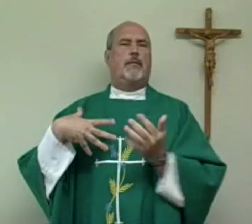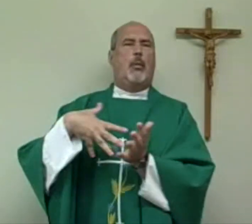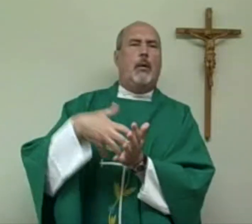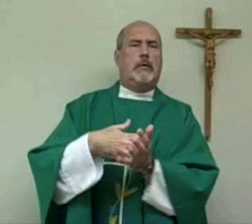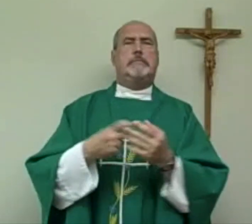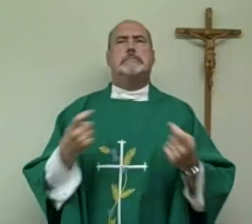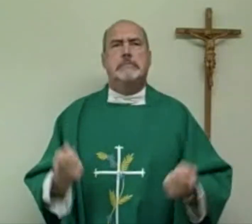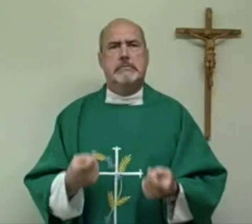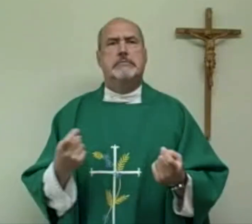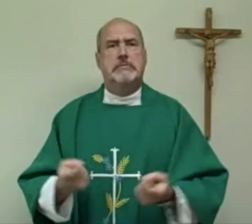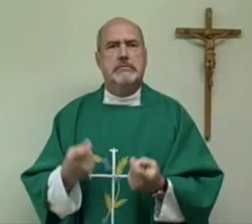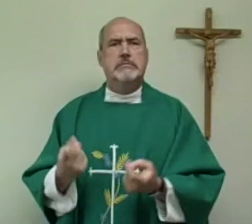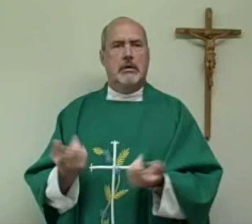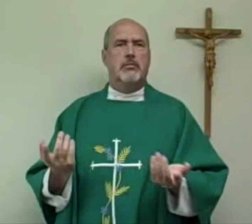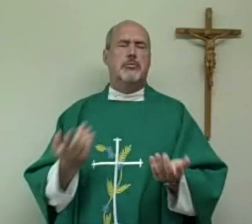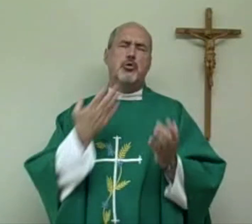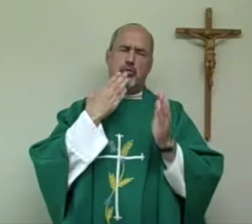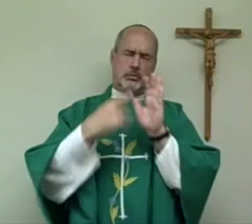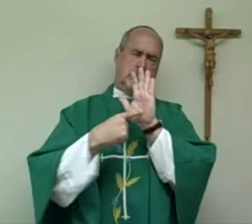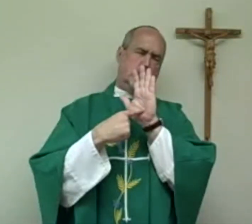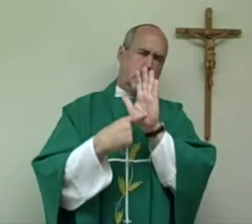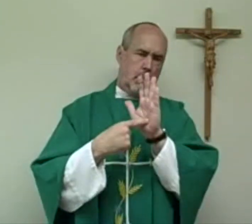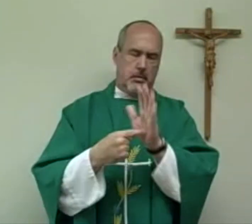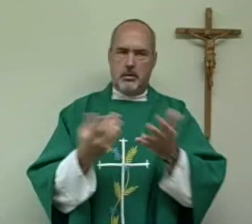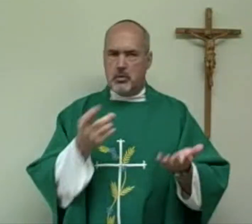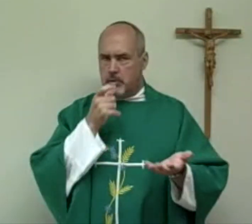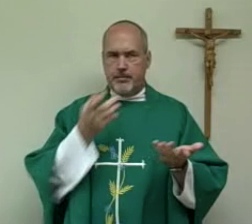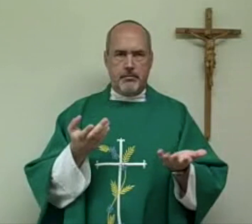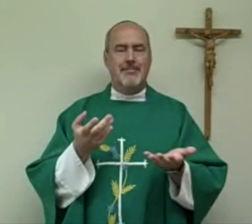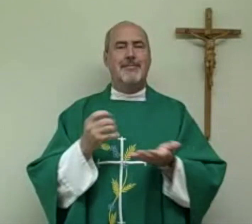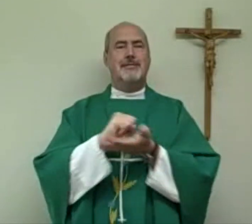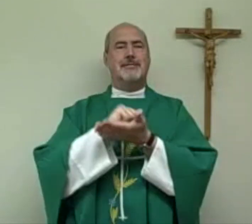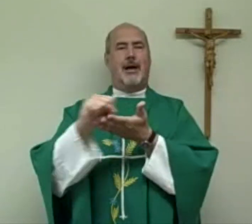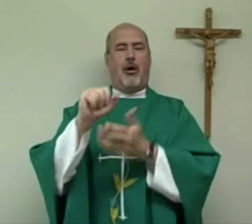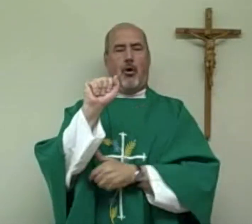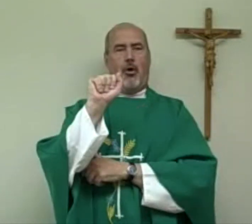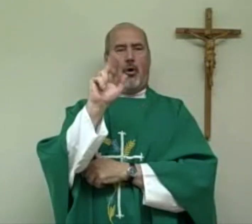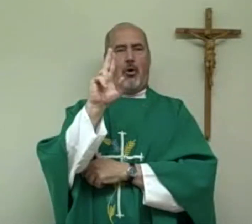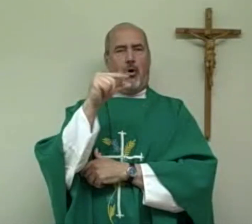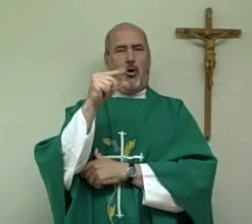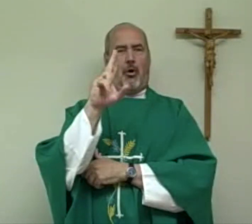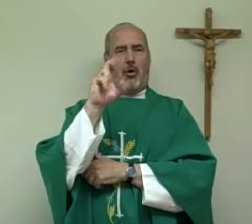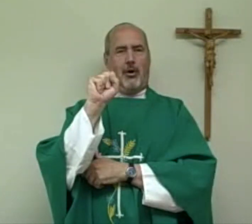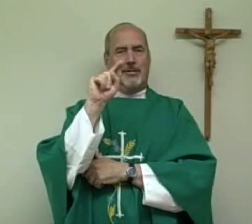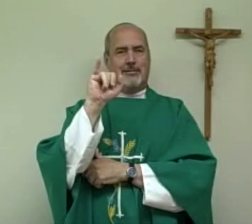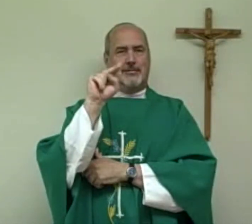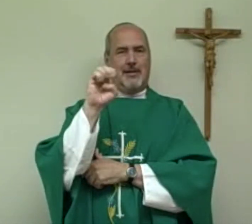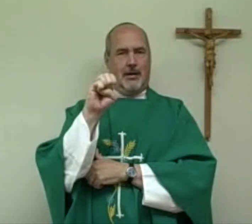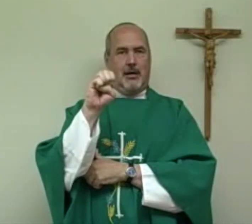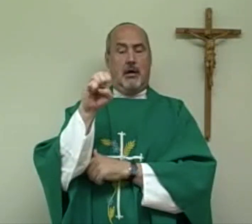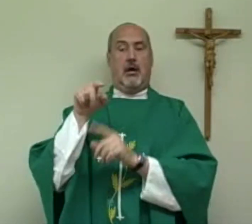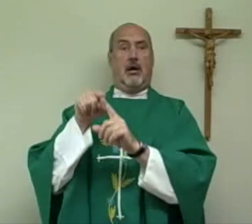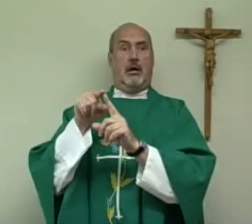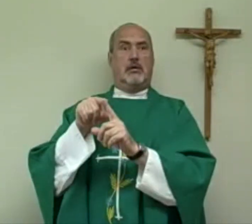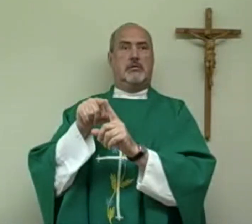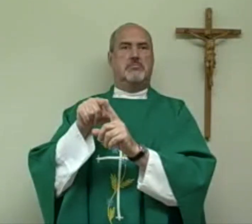for they were human and had weaknesses and sinned. Let me give you some examples. St.